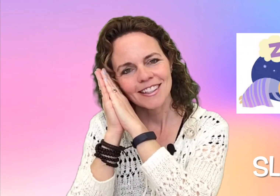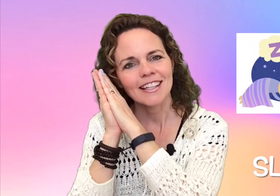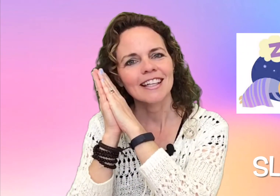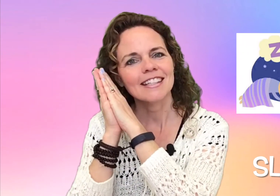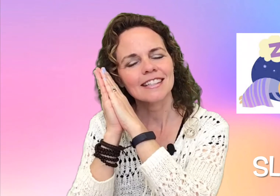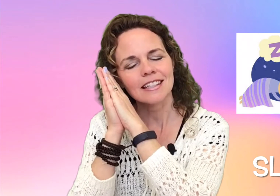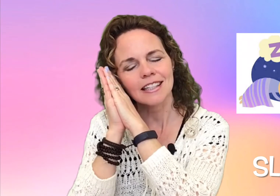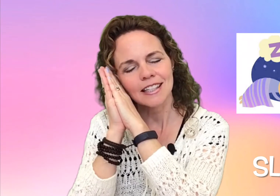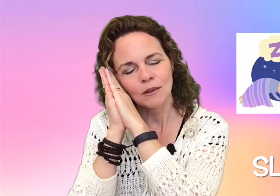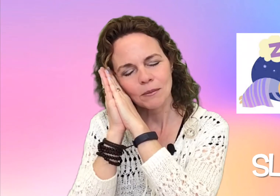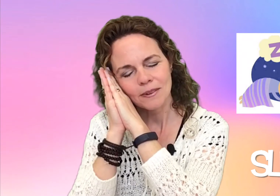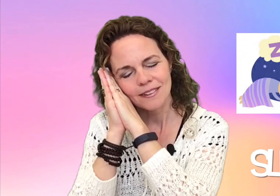Sleep.